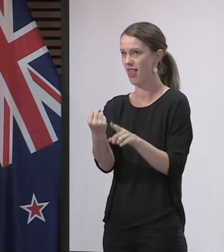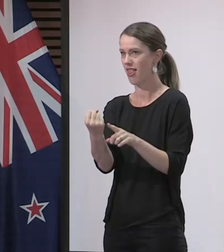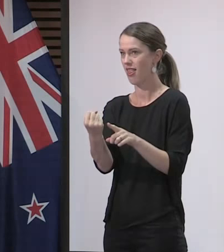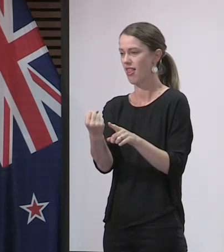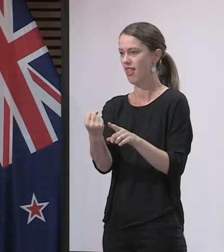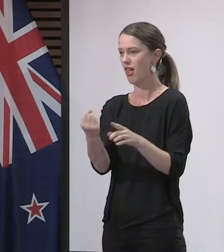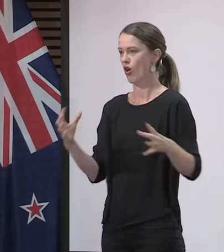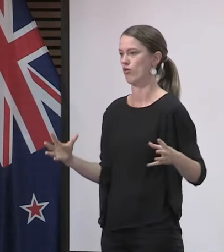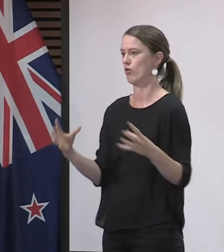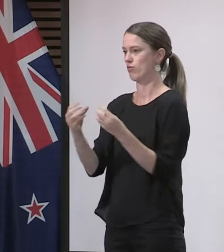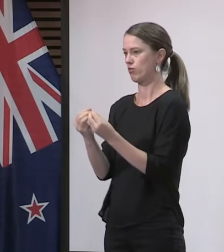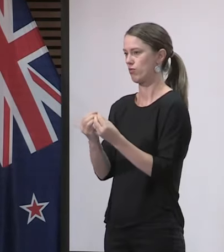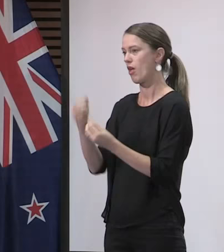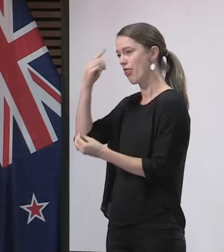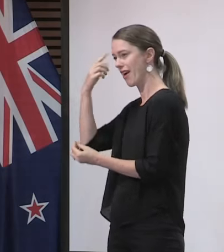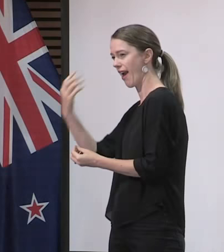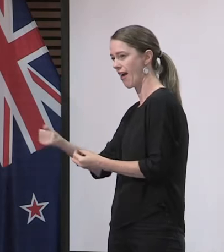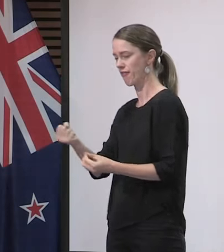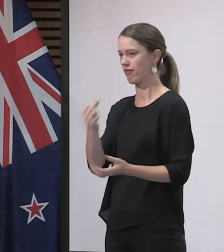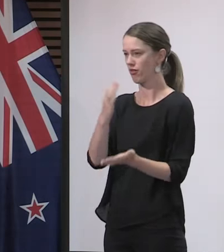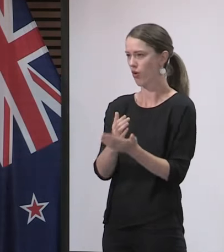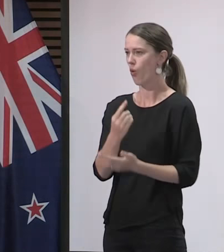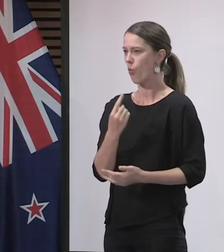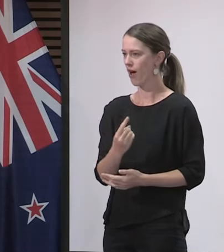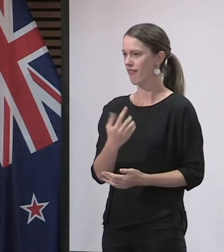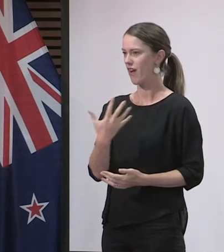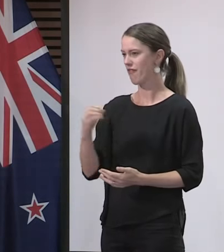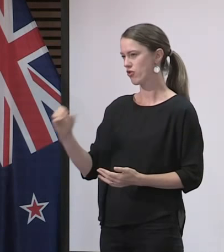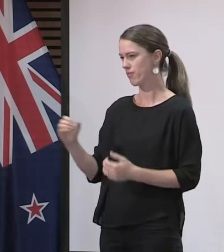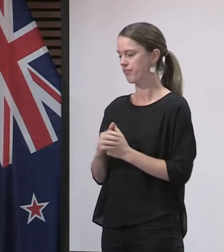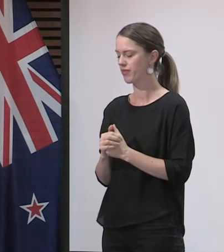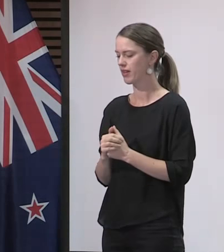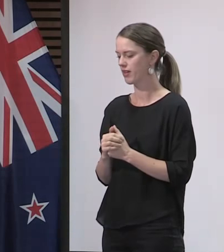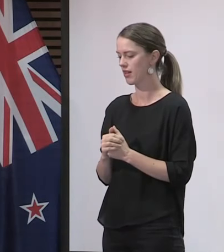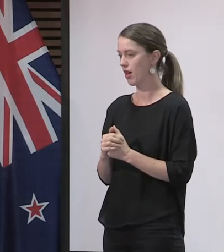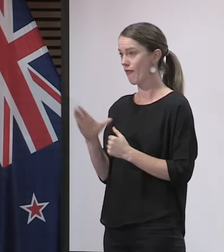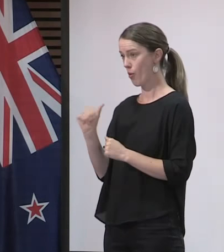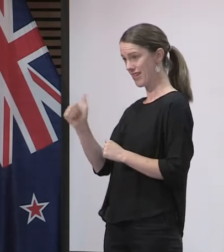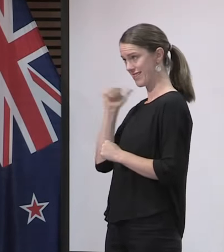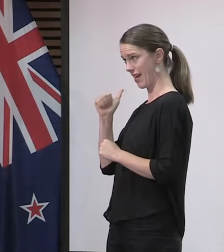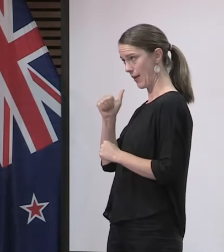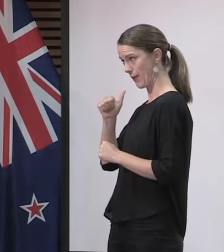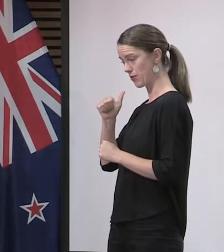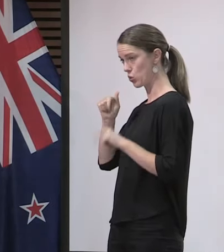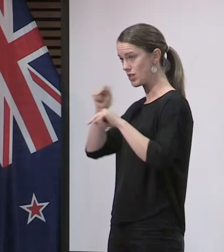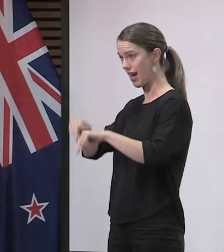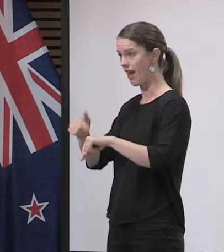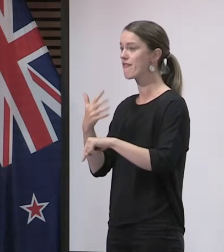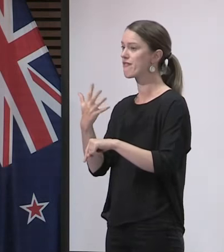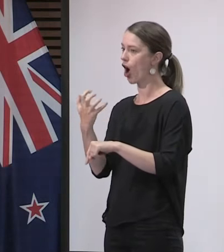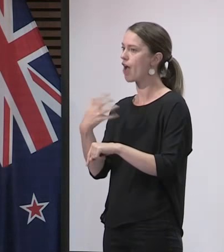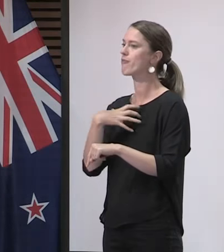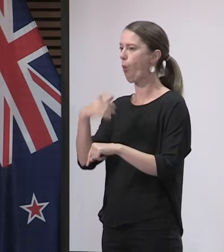confirmed improbable at 1,503. Another five cases have been categorised as recovered,